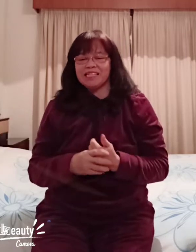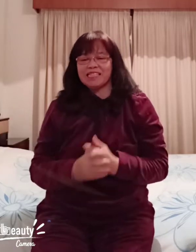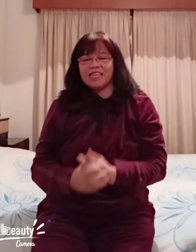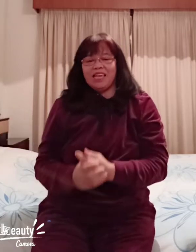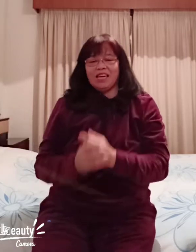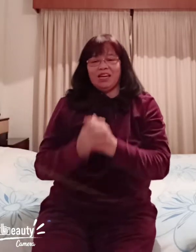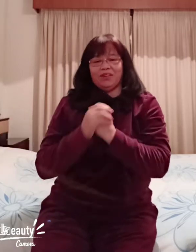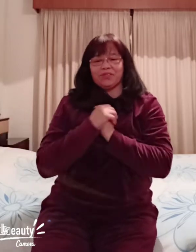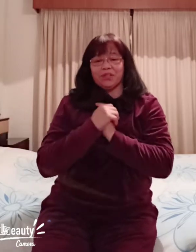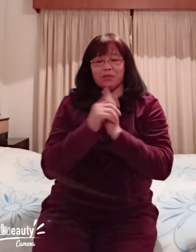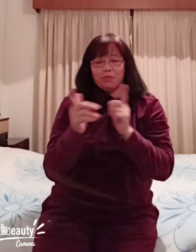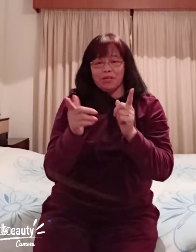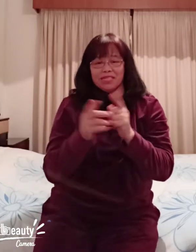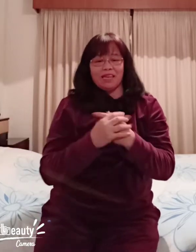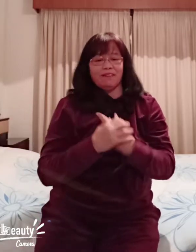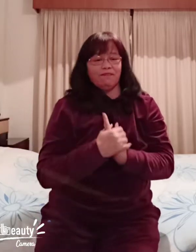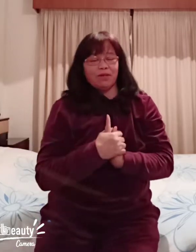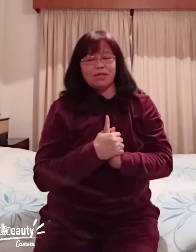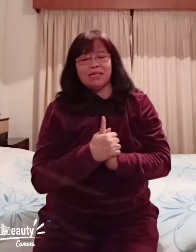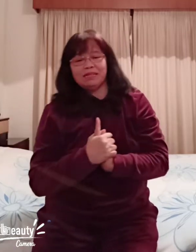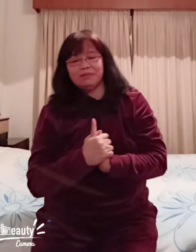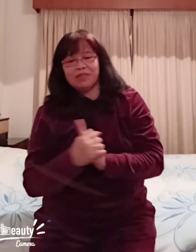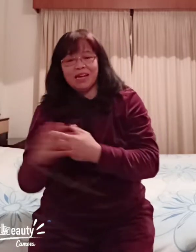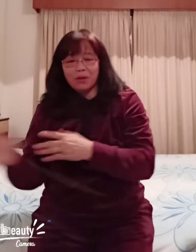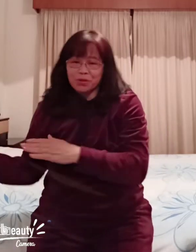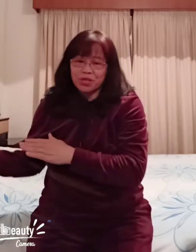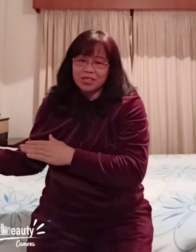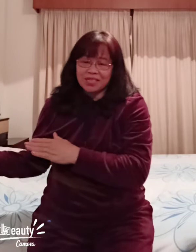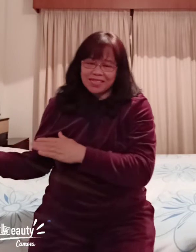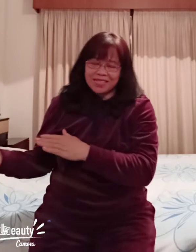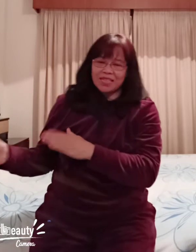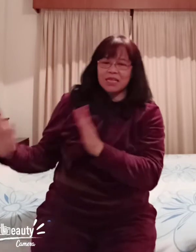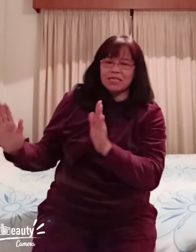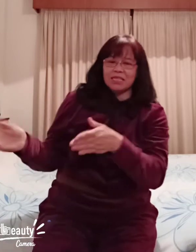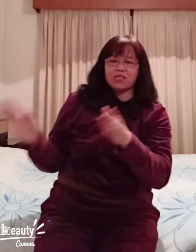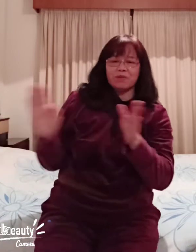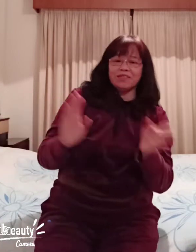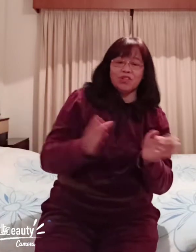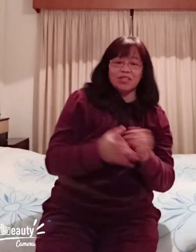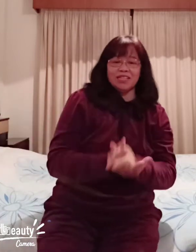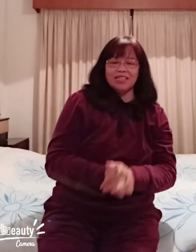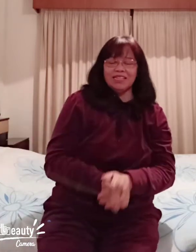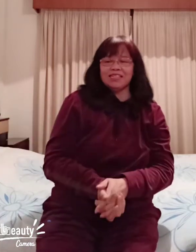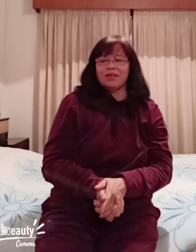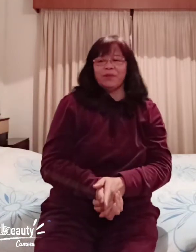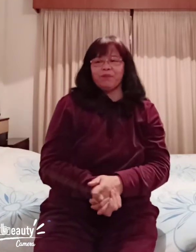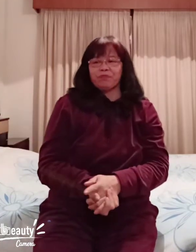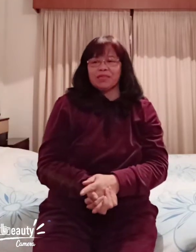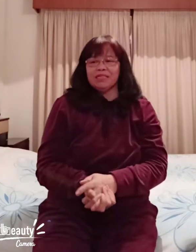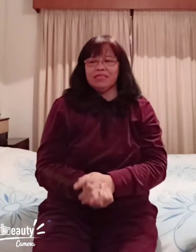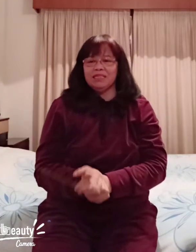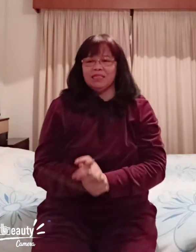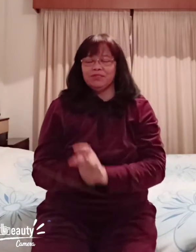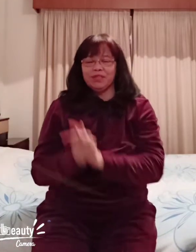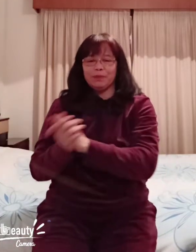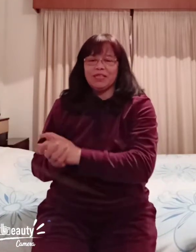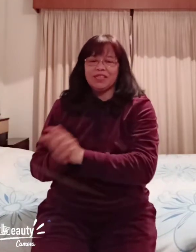30% from our judges six to eight judges Philippine and